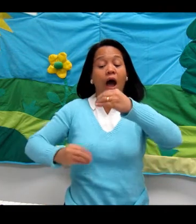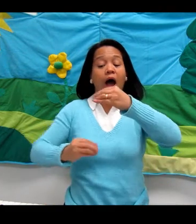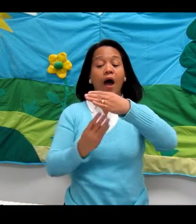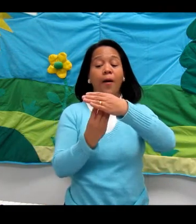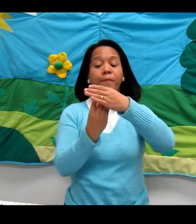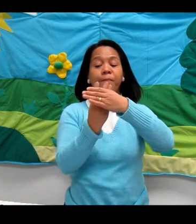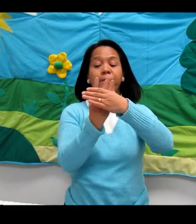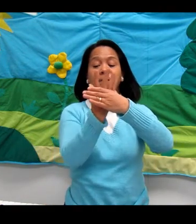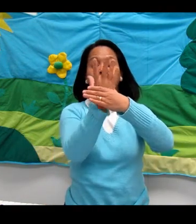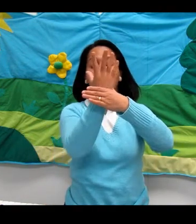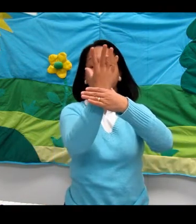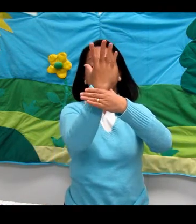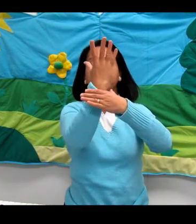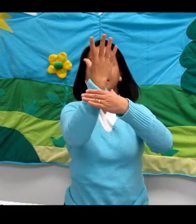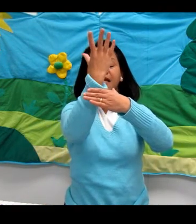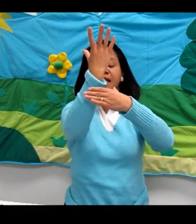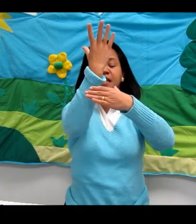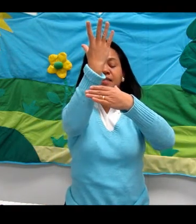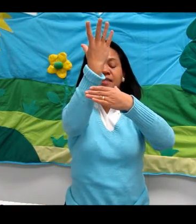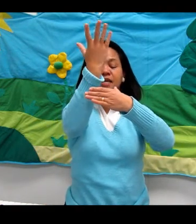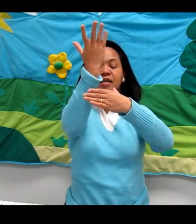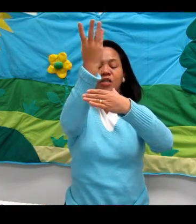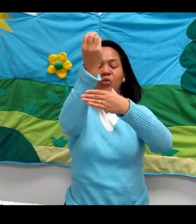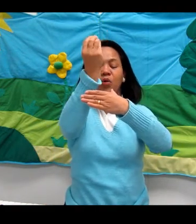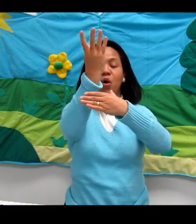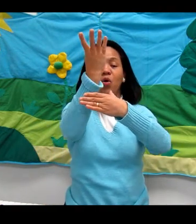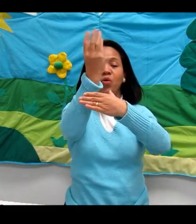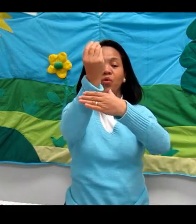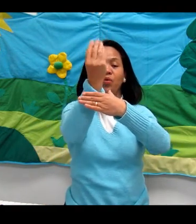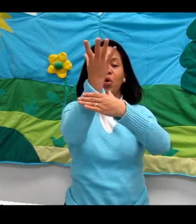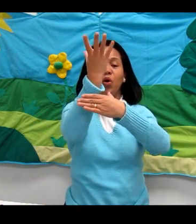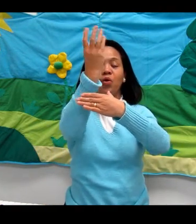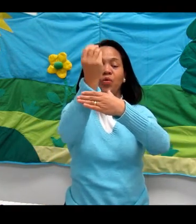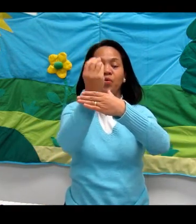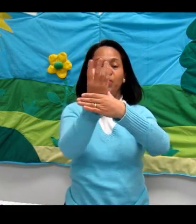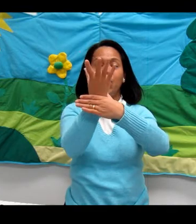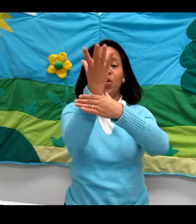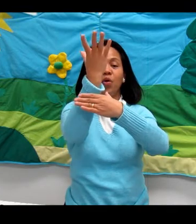Up comes the little seed, grow, grow, grow.